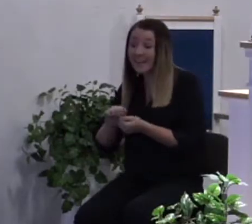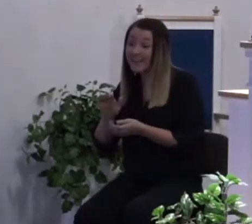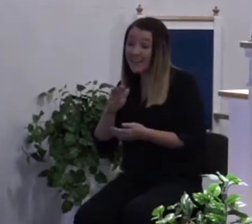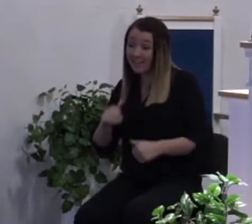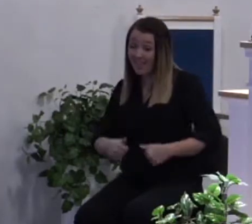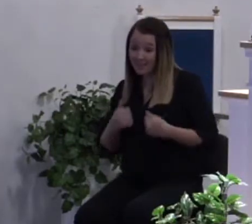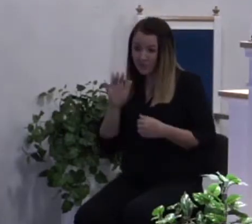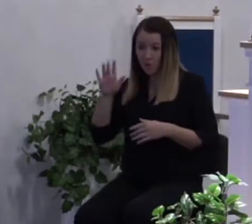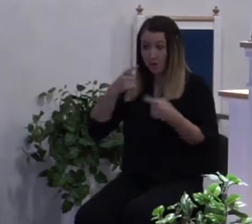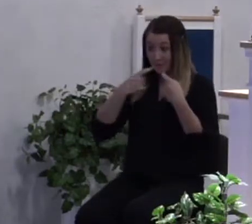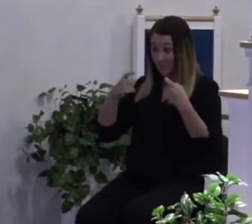washed away?